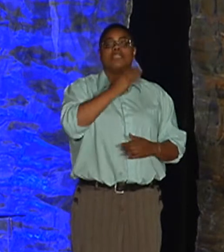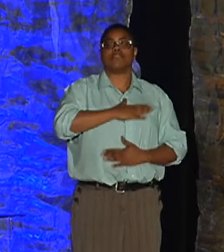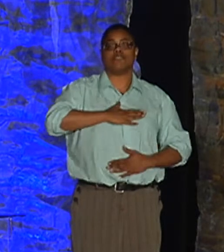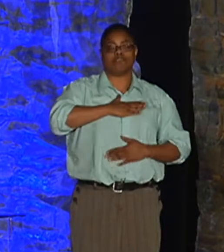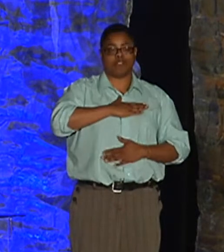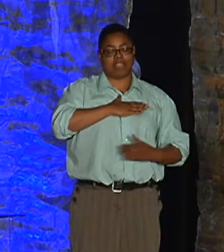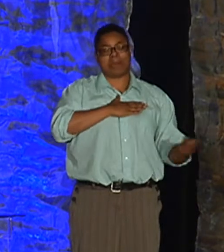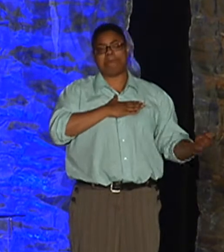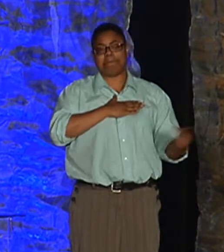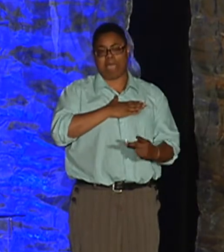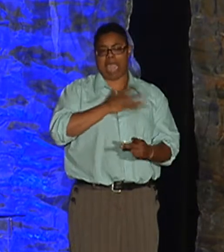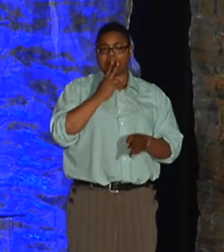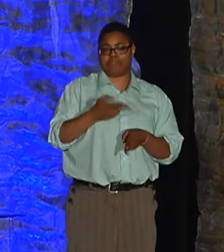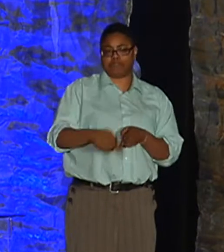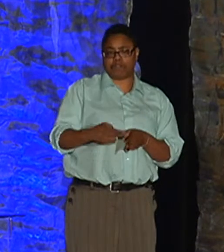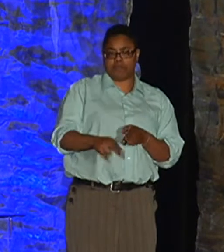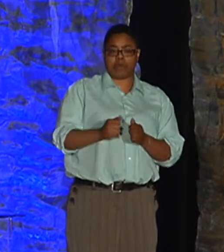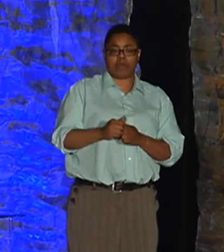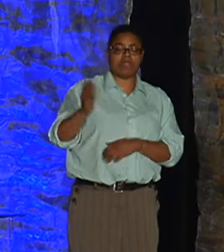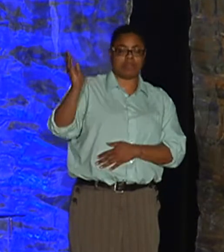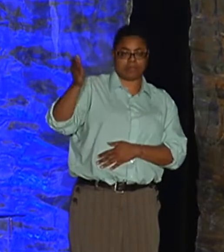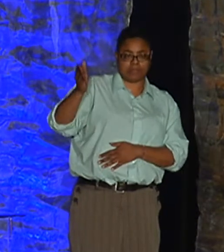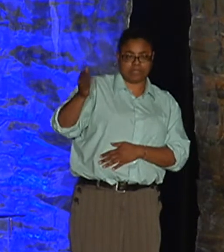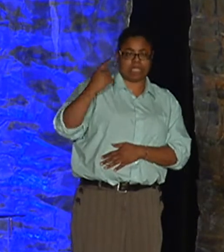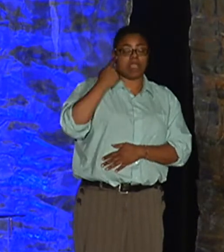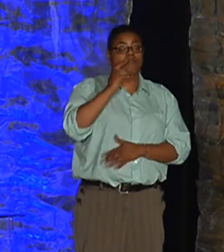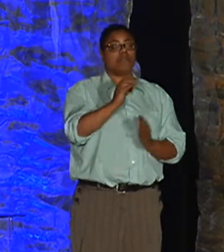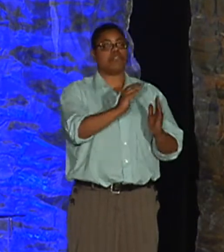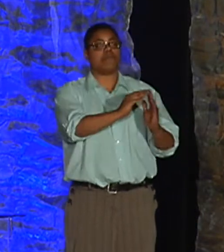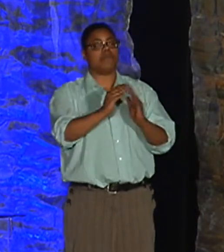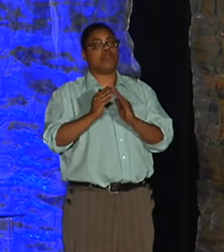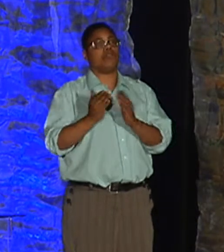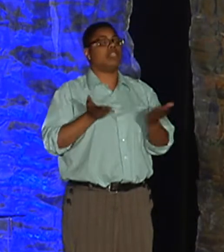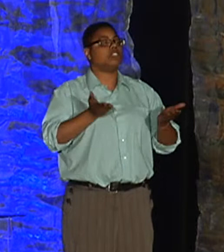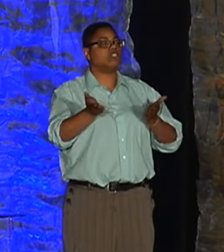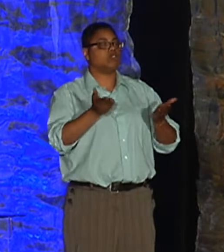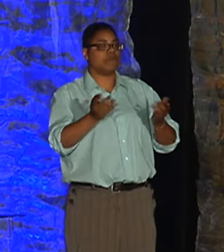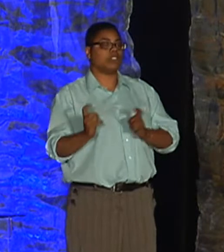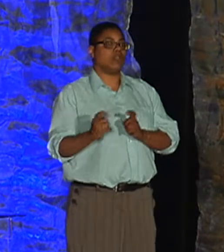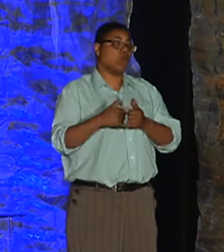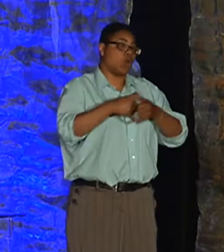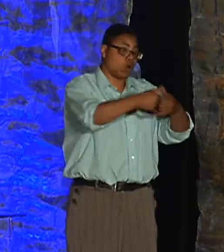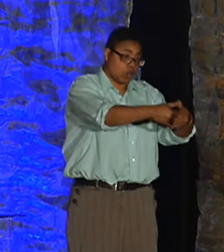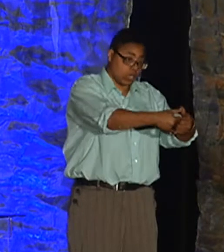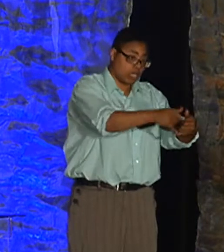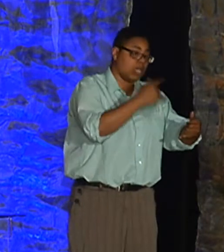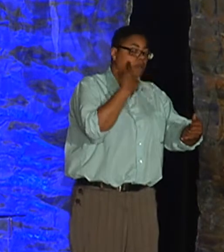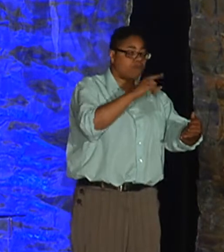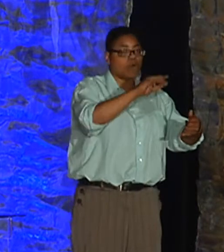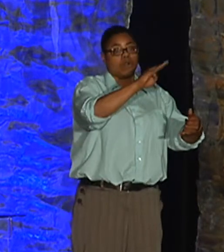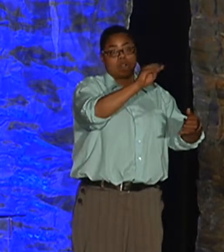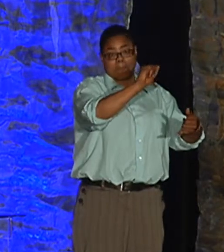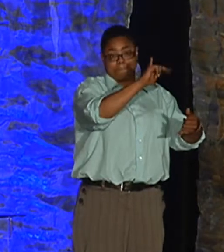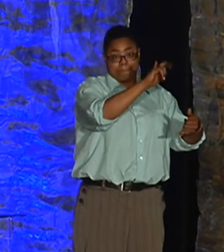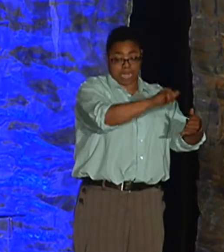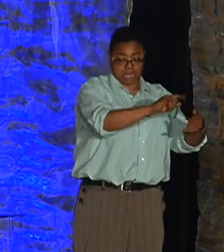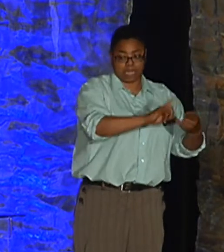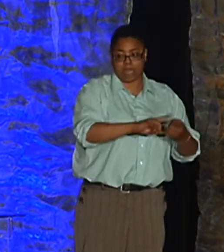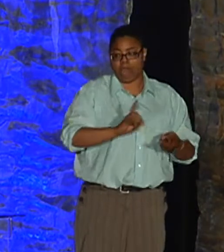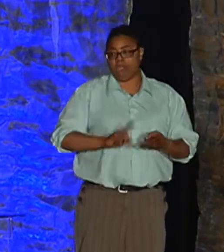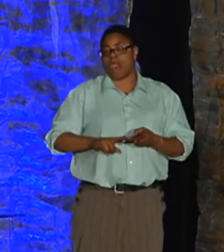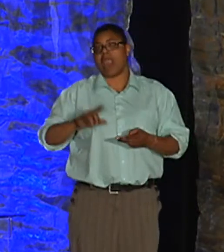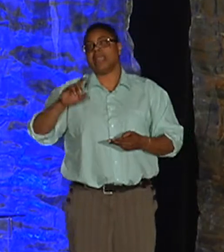we will be back shortly with the presentation of the Community Service Award to Evelyn Bailey, our keynote address from Senator Brad